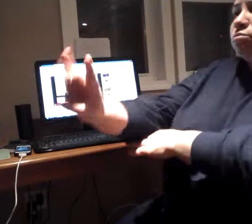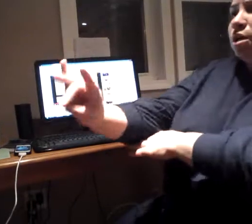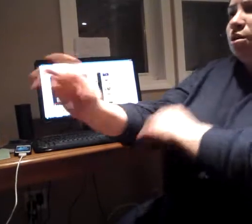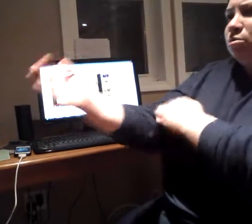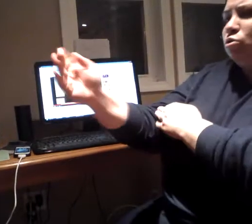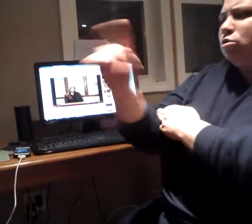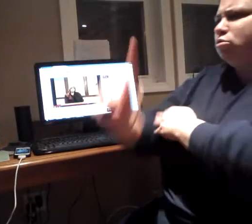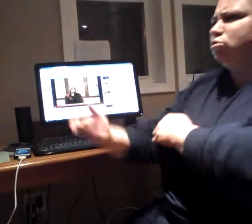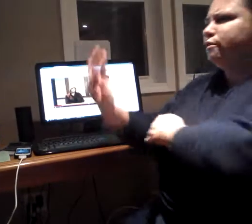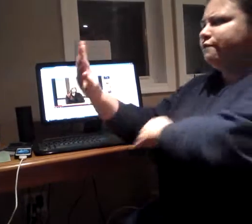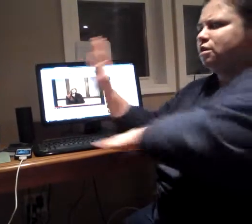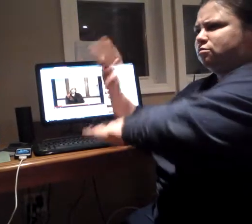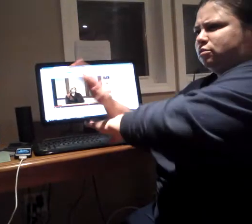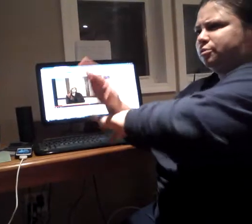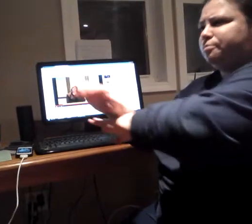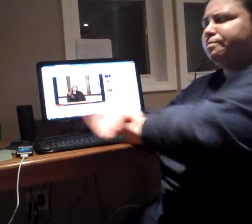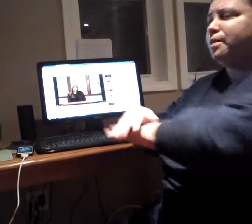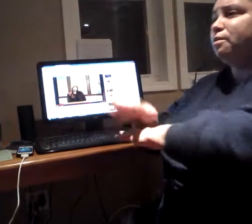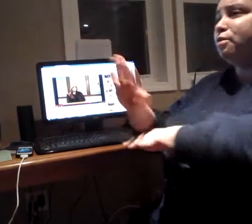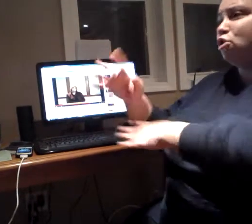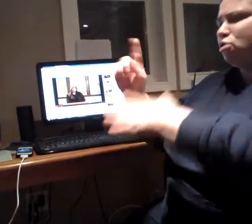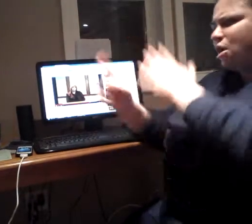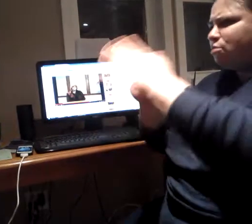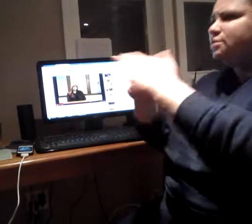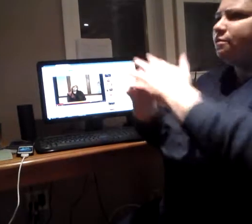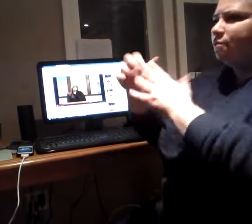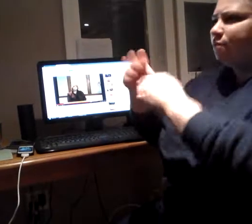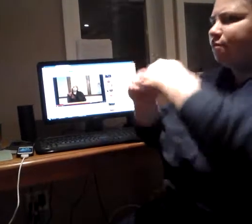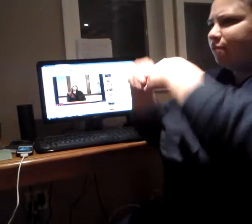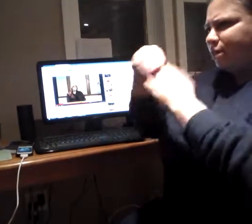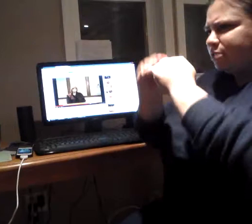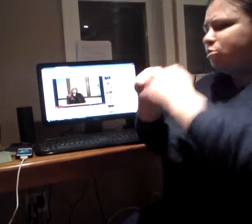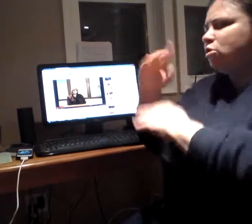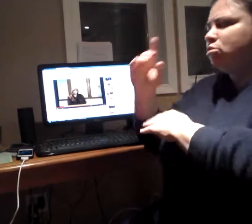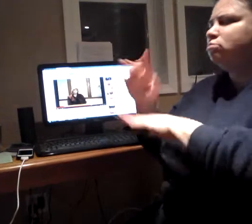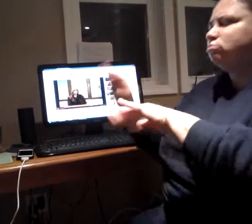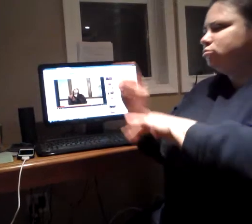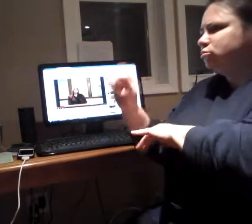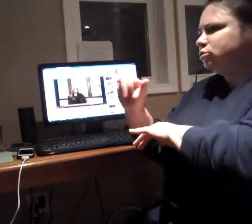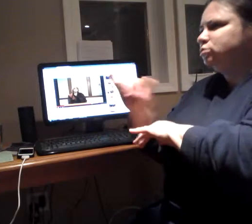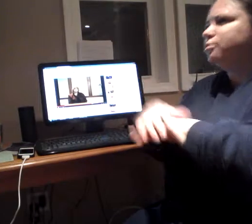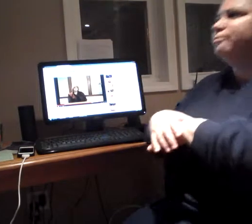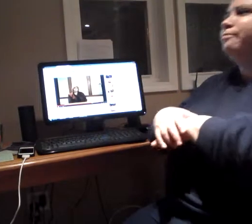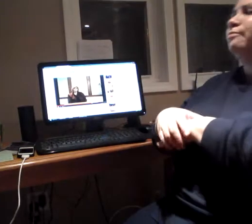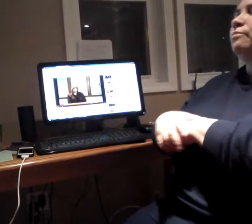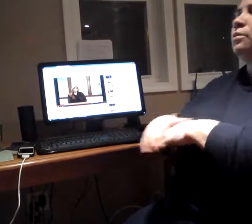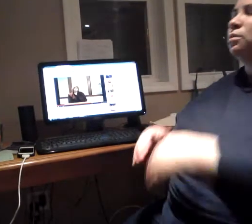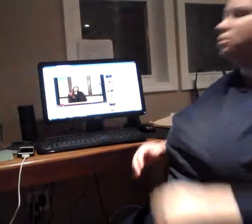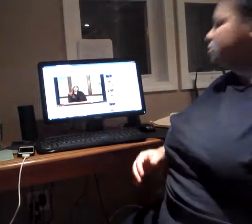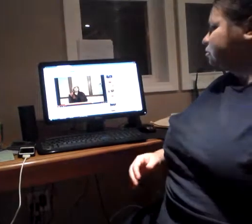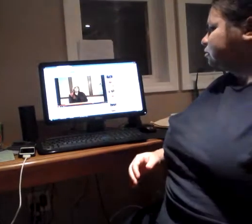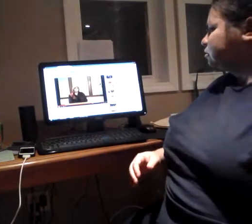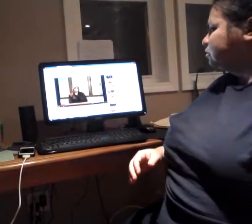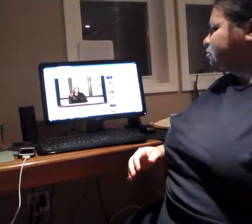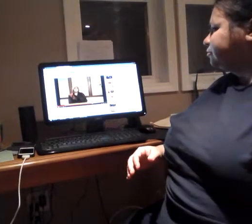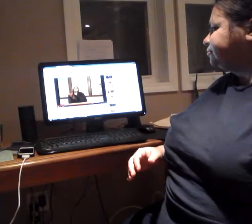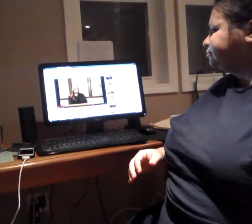but they also have some flexibility to hence the name flex works so they would really be able to